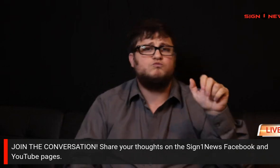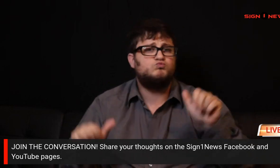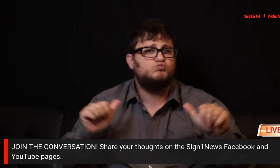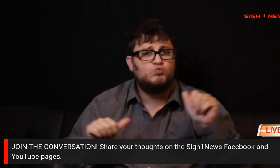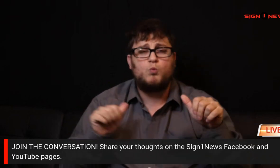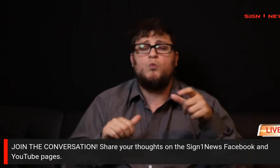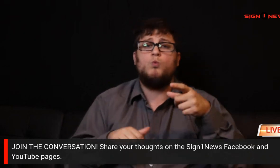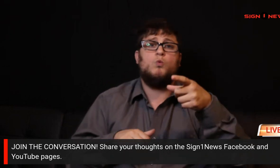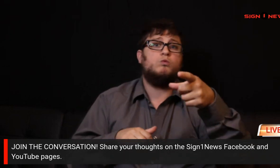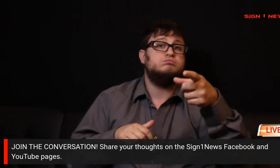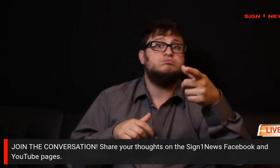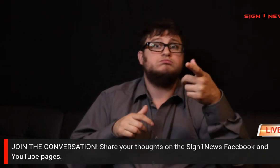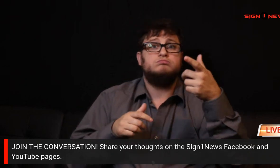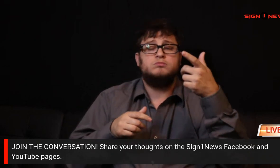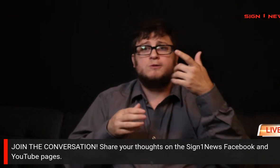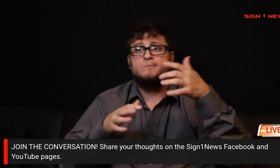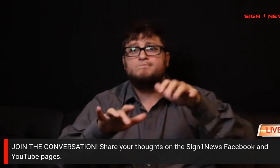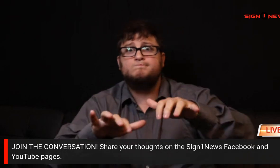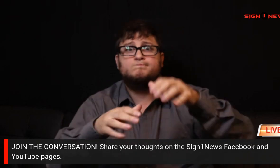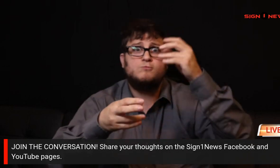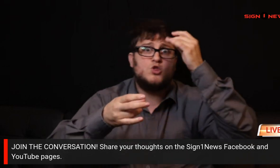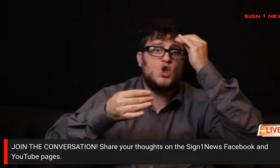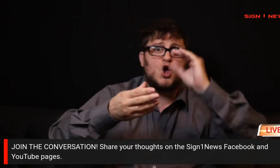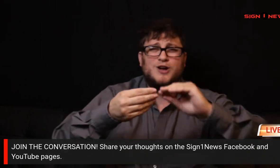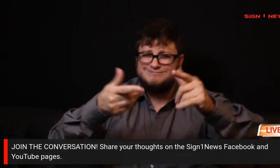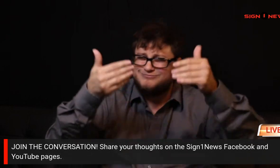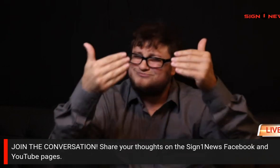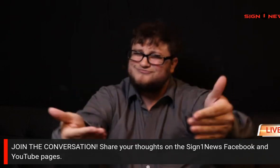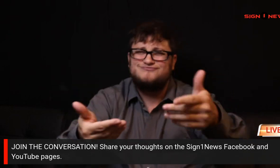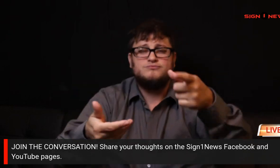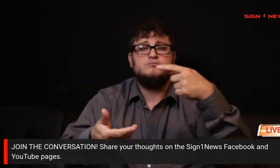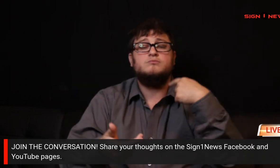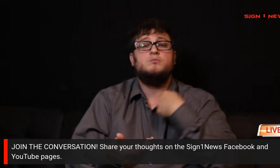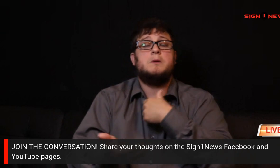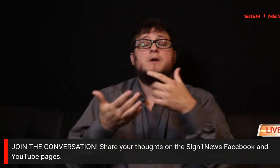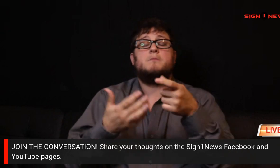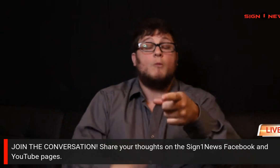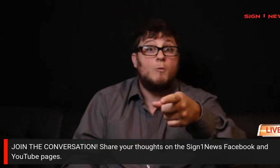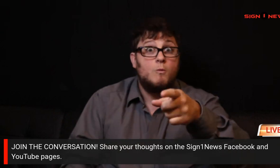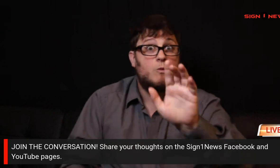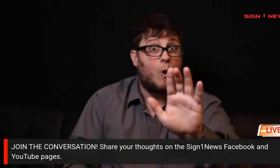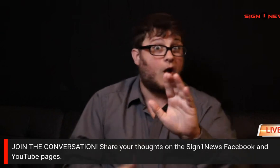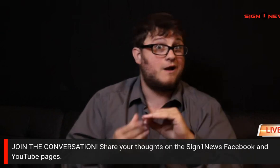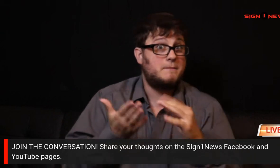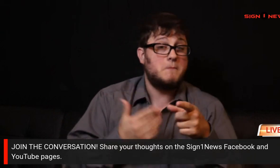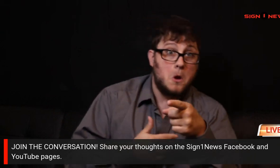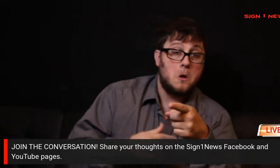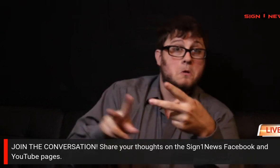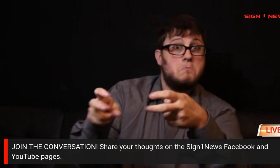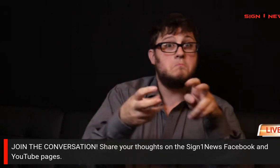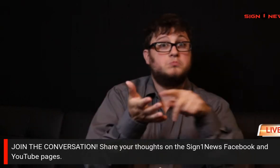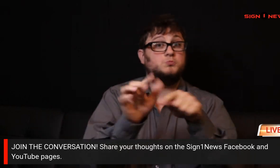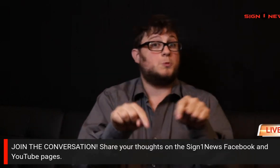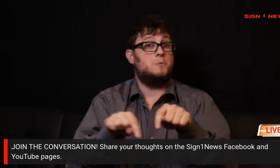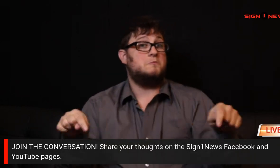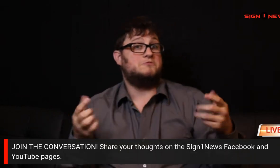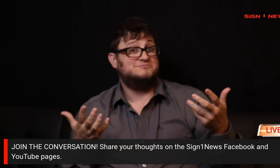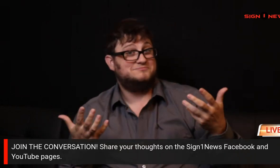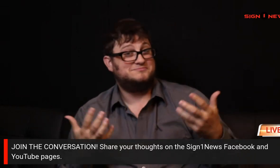Again, be sure to post your thoughts and comments at any time during any of the live shows, and we might even share your